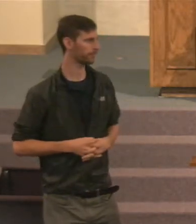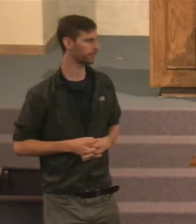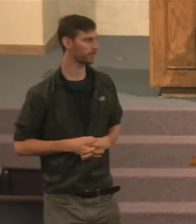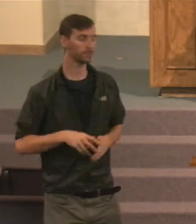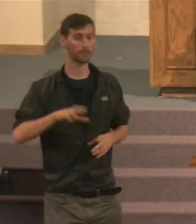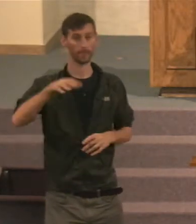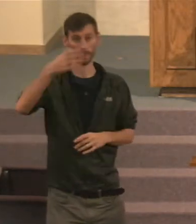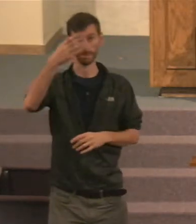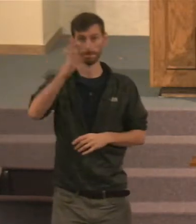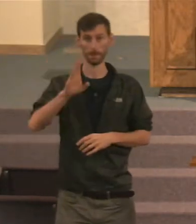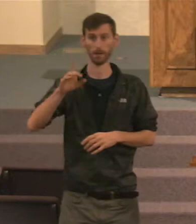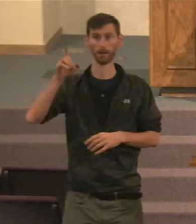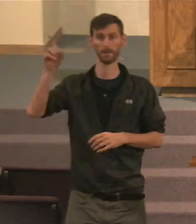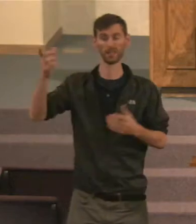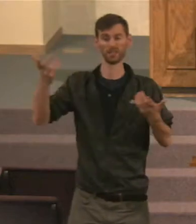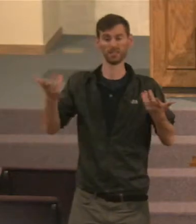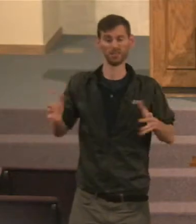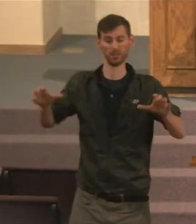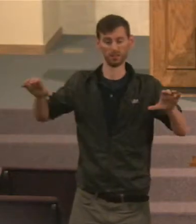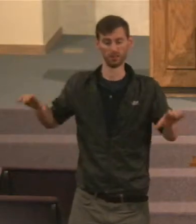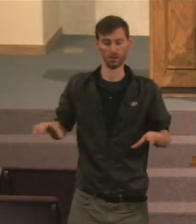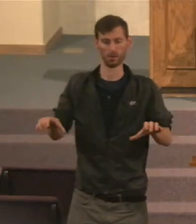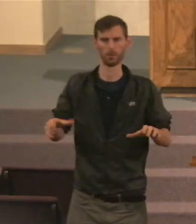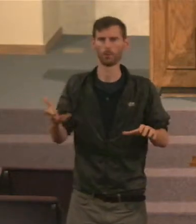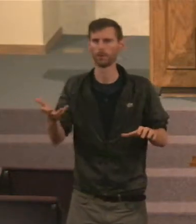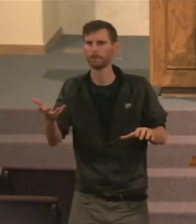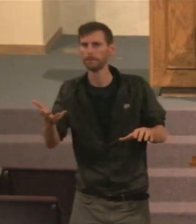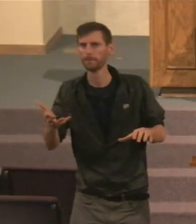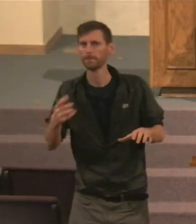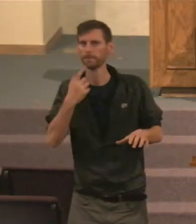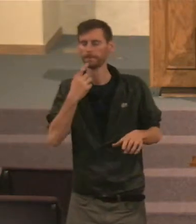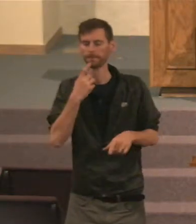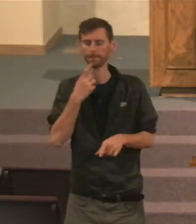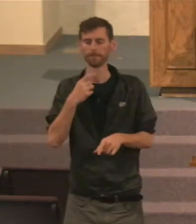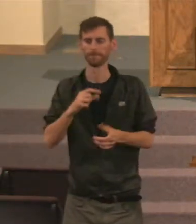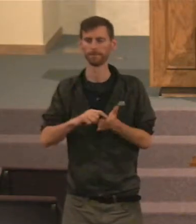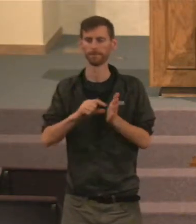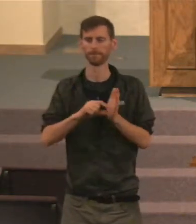God has done what, In regard to judgment? Judgment.